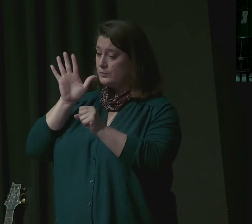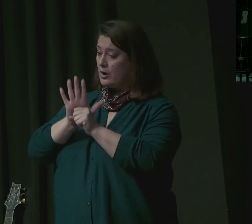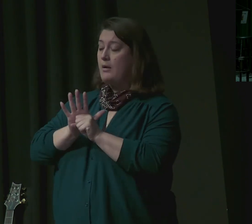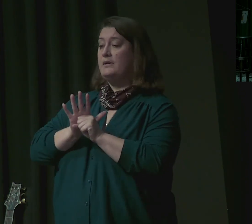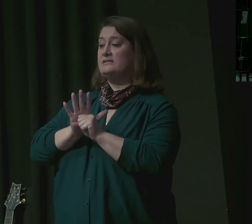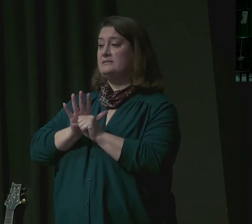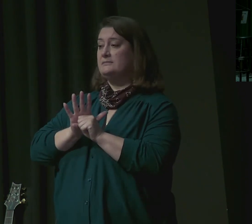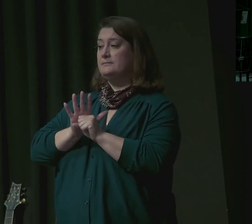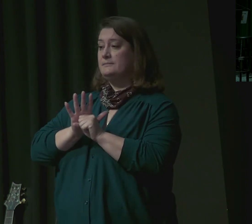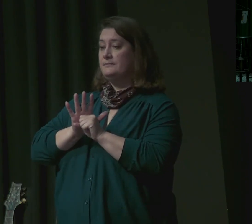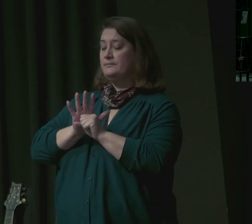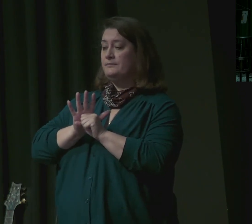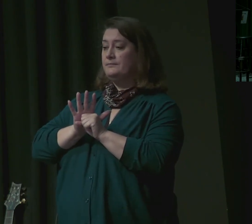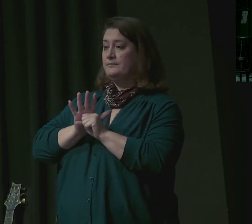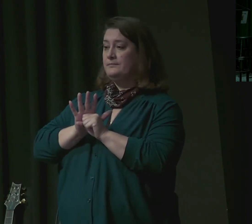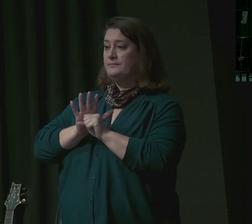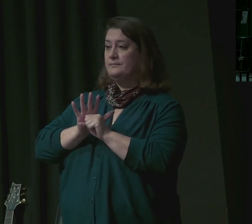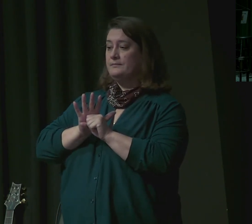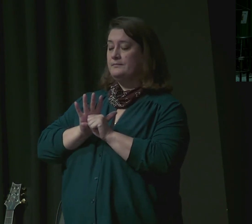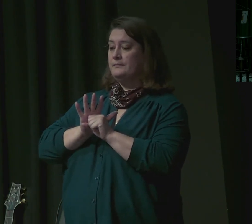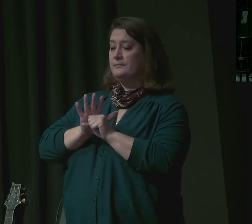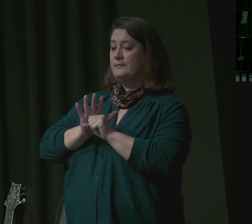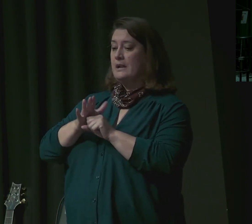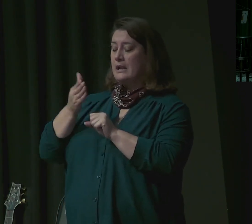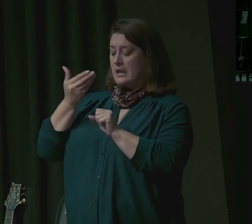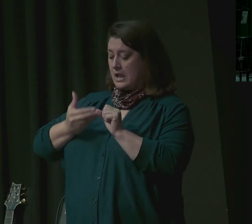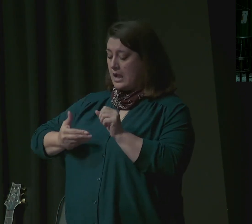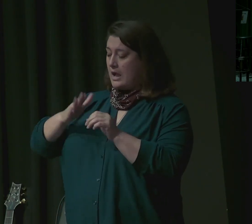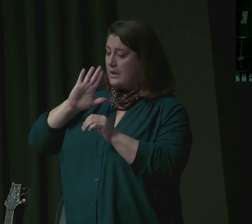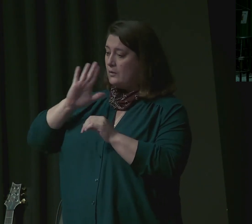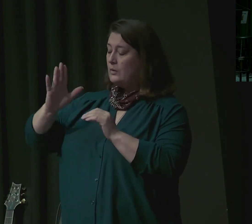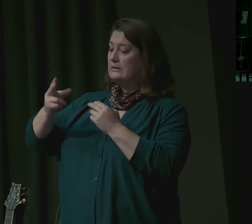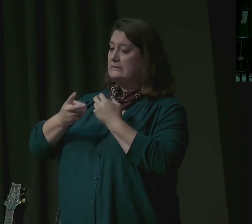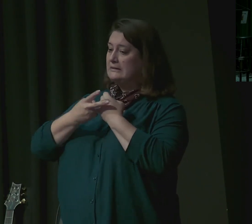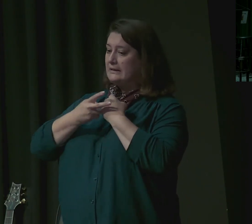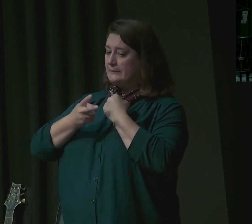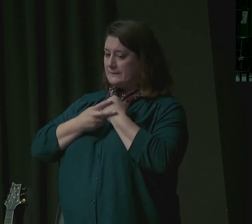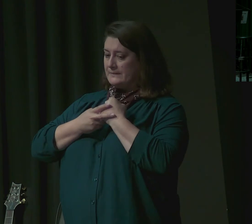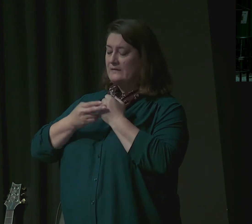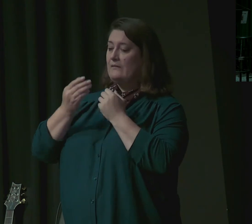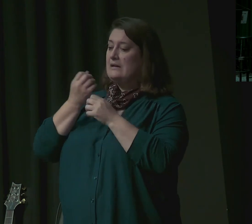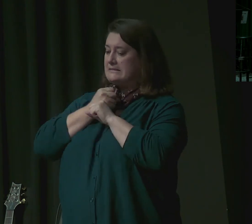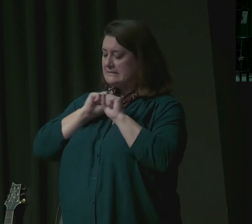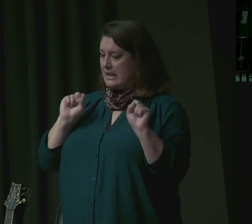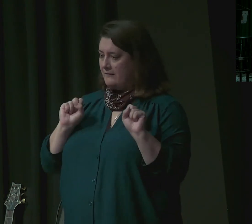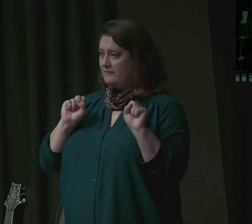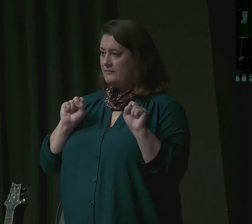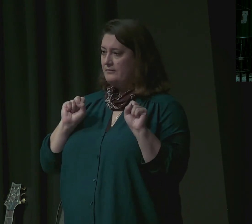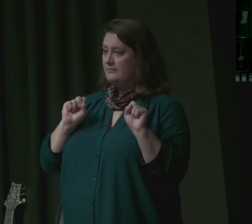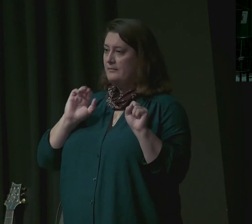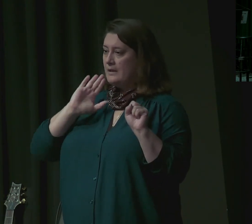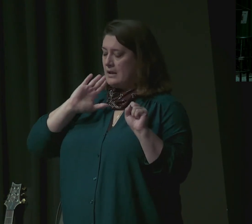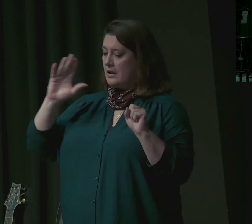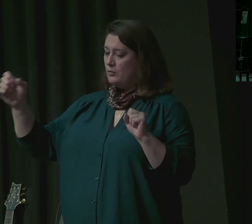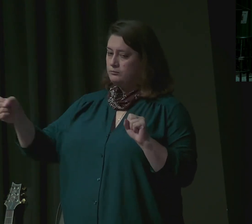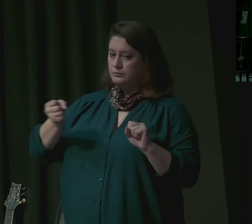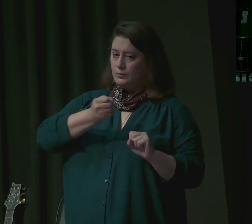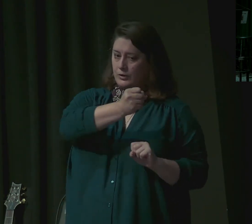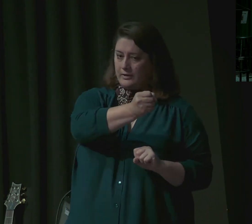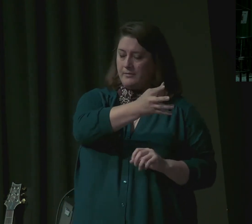hand you shall require him. If I do not bring him back to you and set him before you, then let me